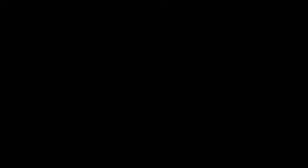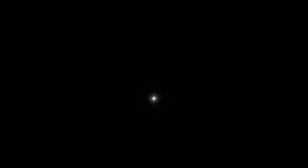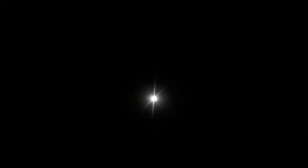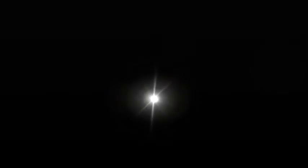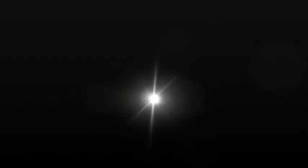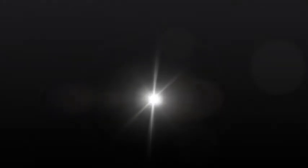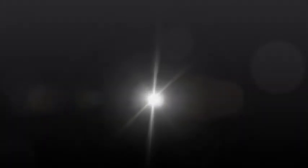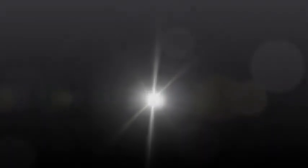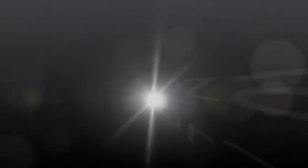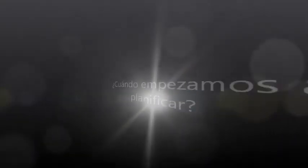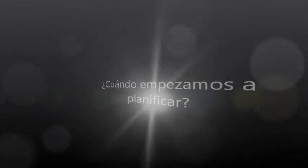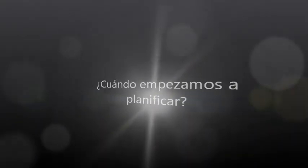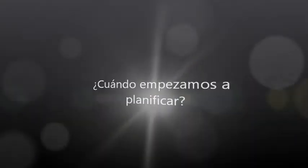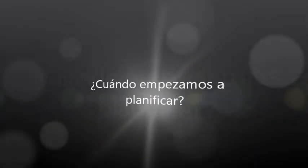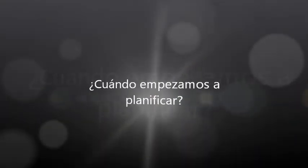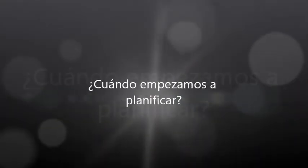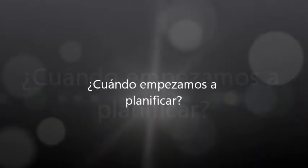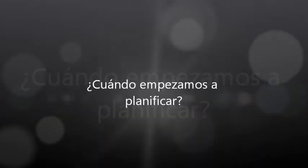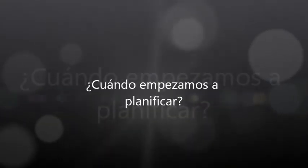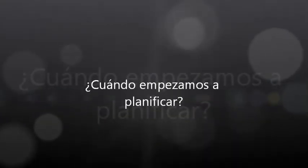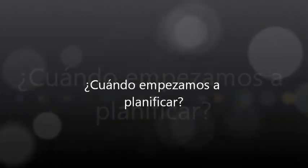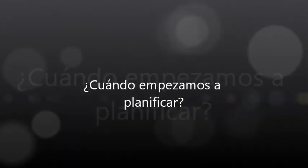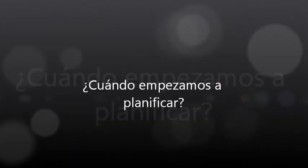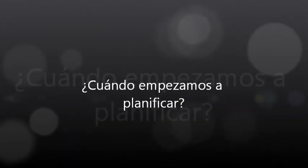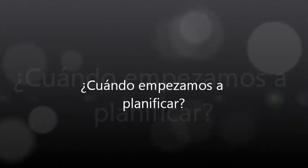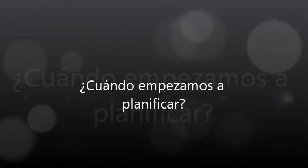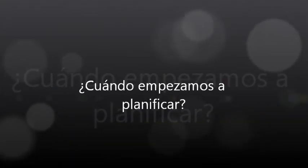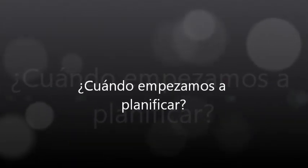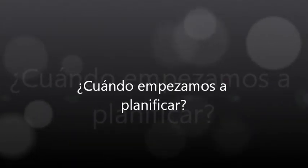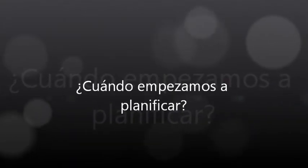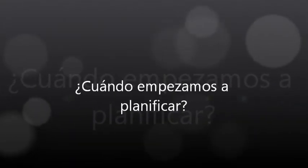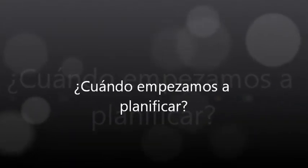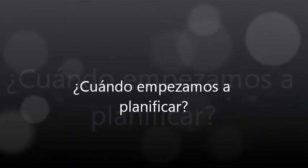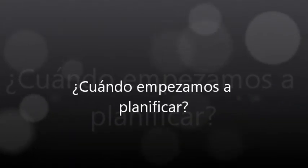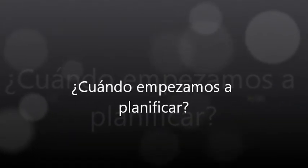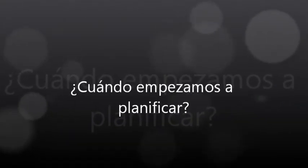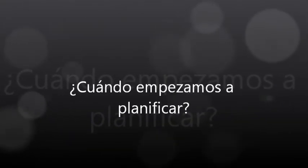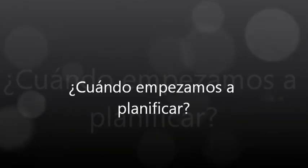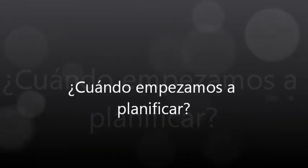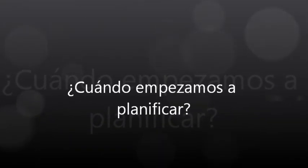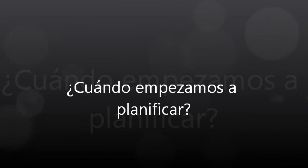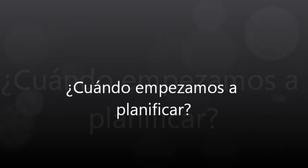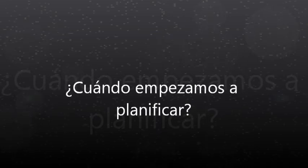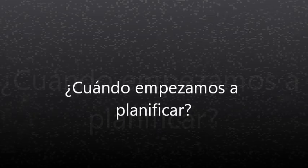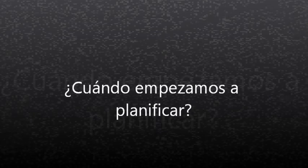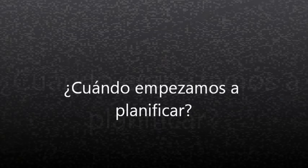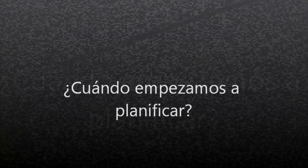In place we can see a